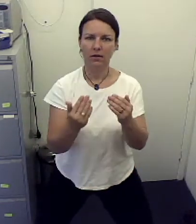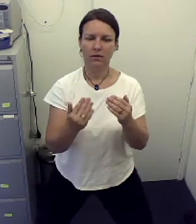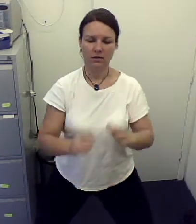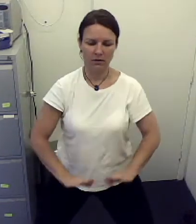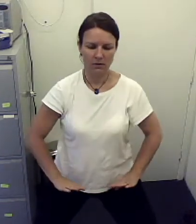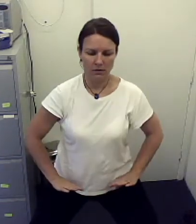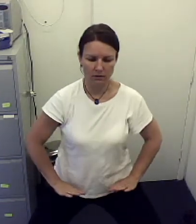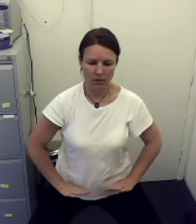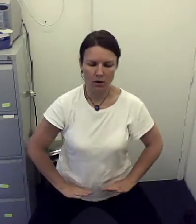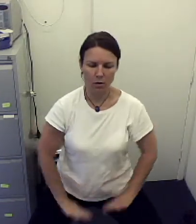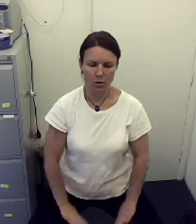breath. So.